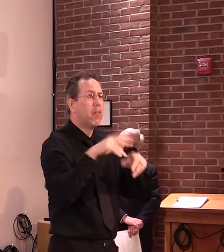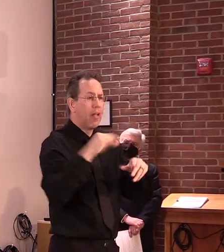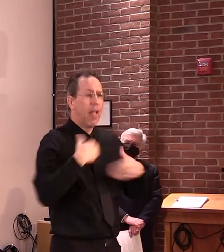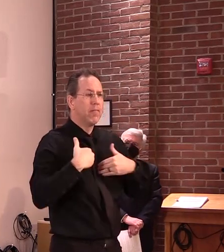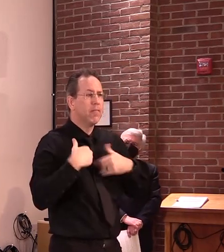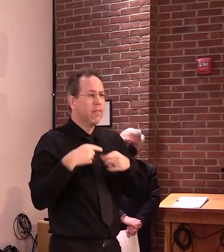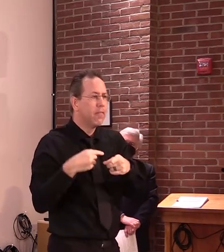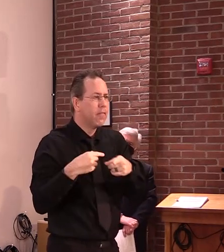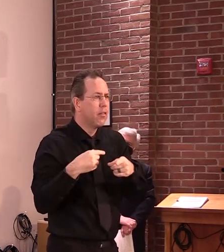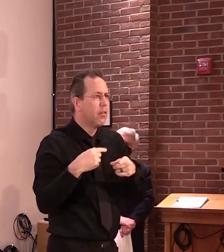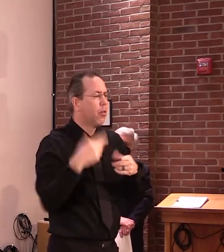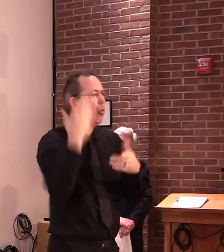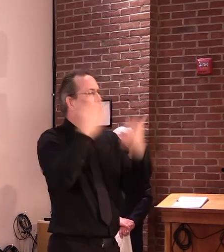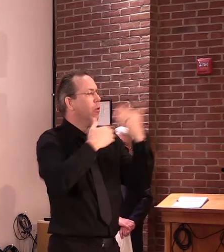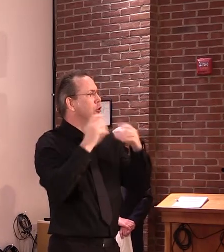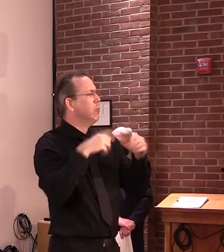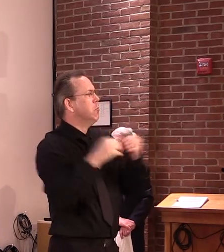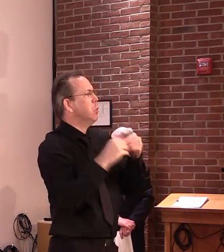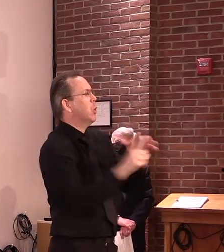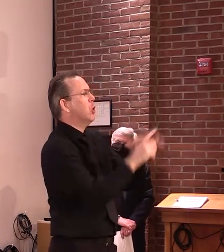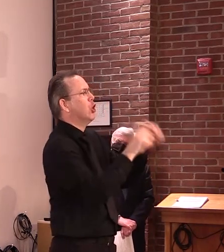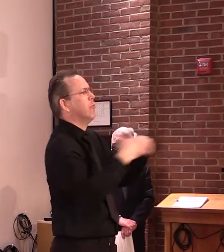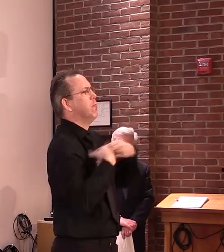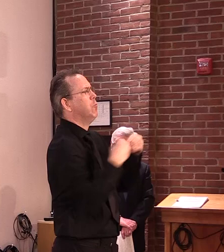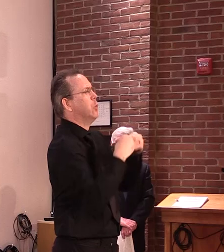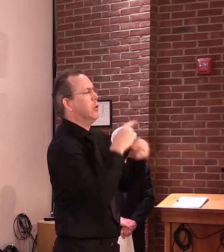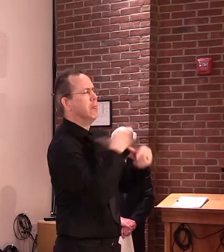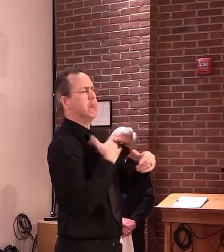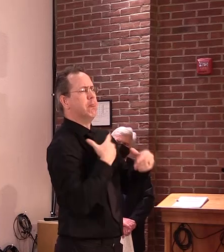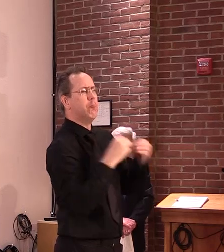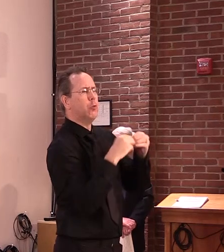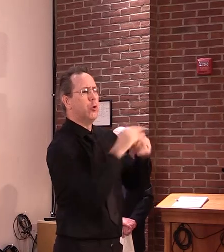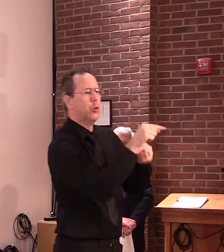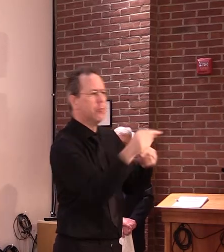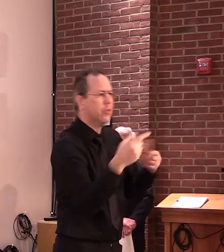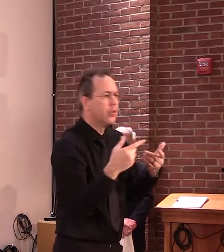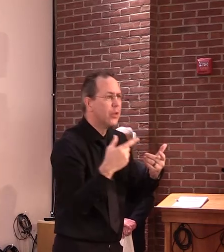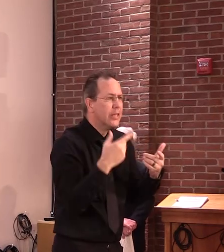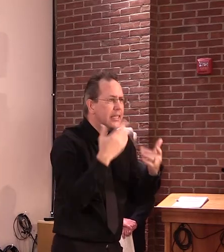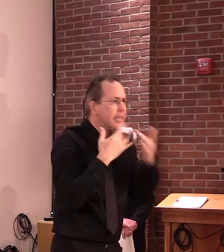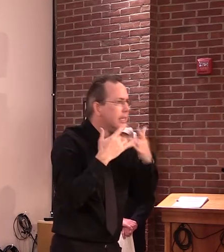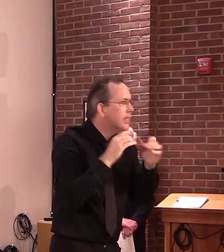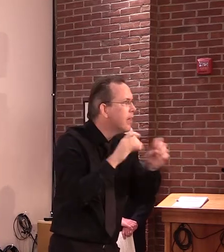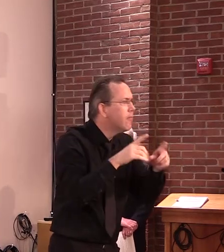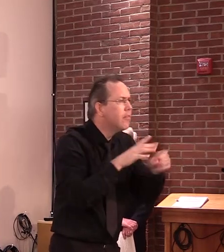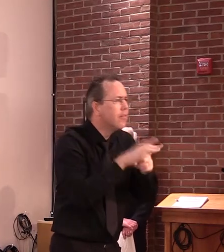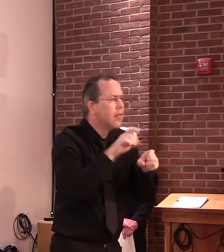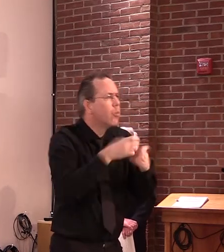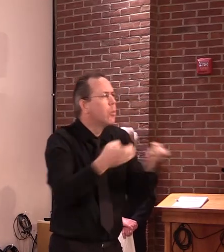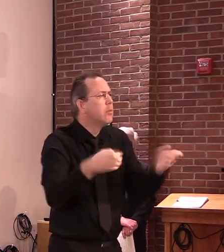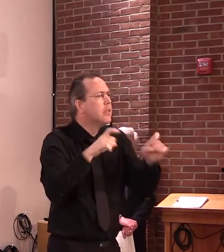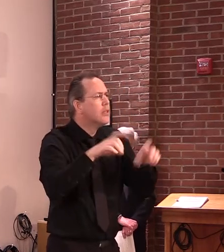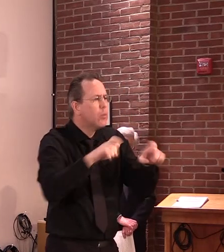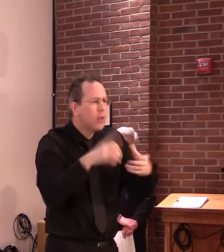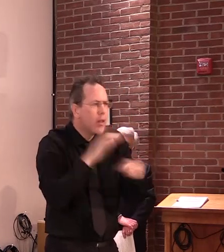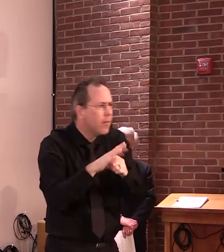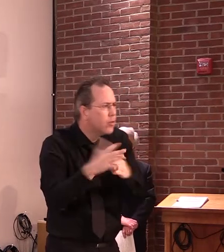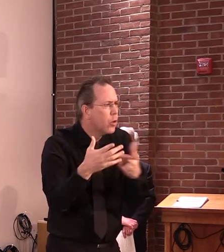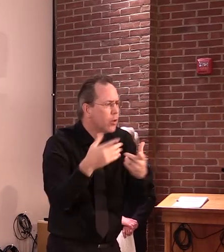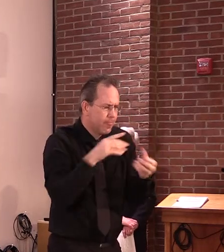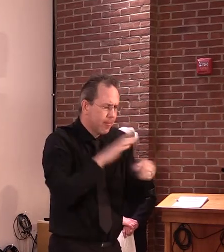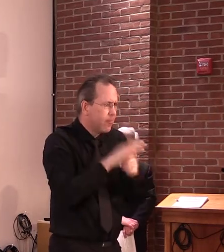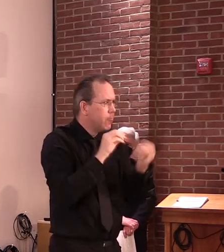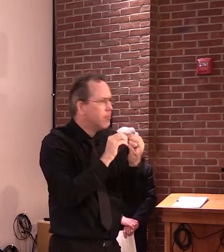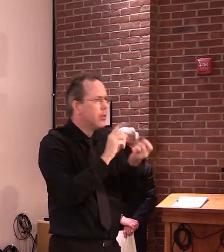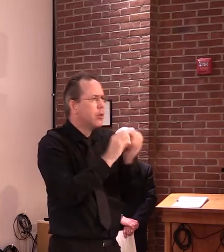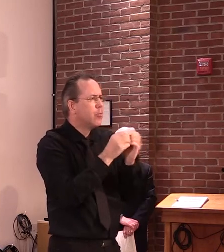Our capacity for testing is no longer limited as it was at the start of the pandemic. We now have the ability